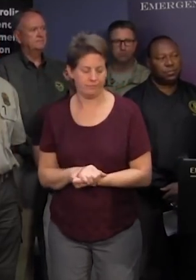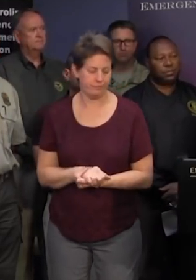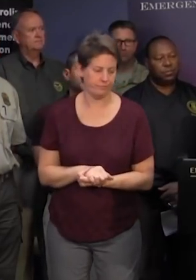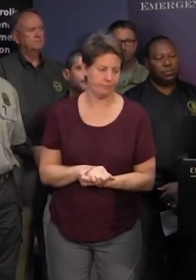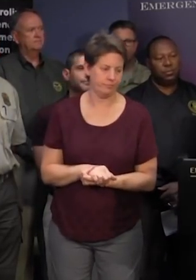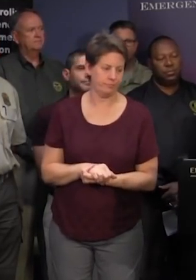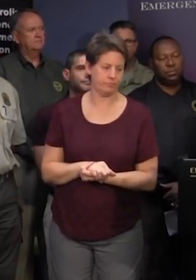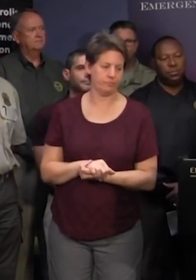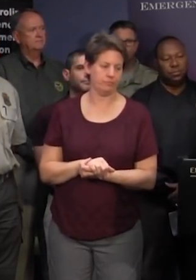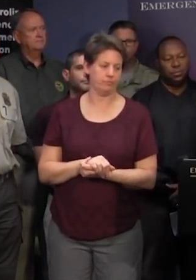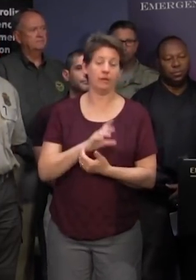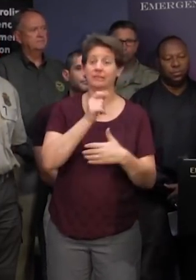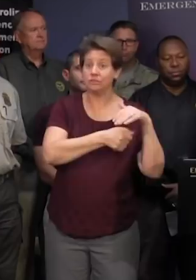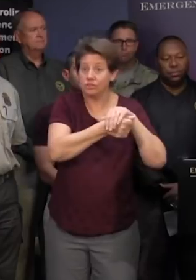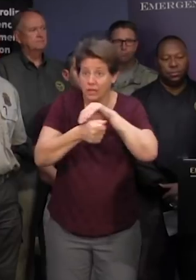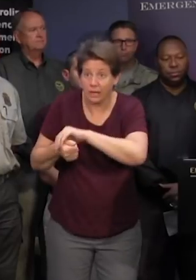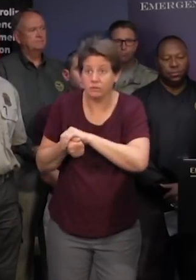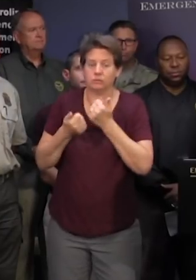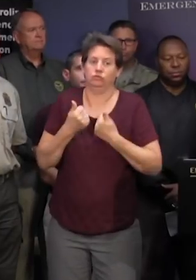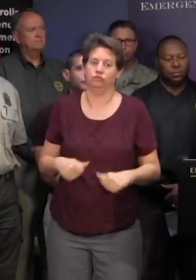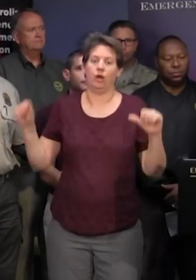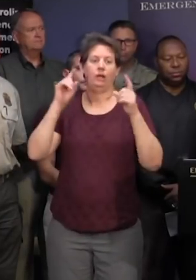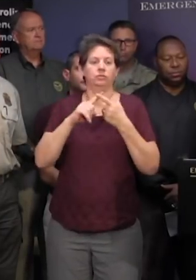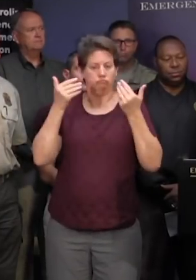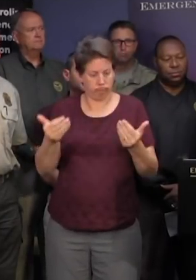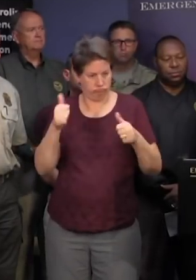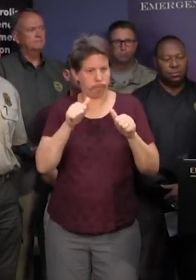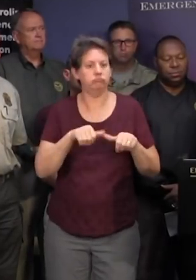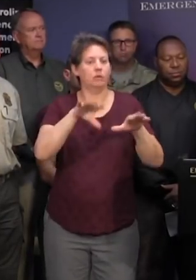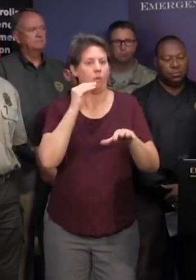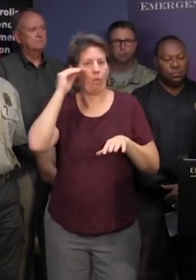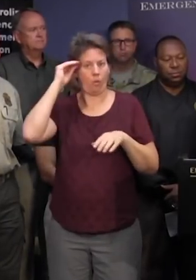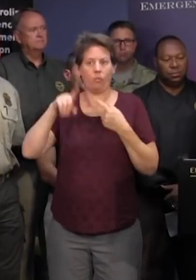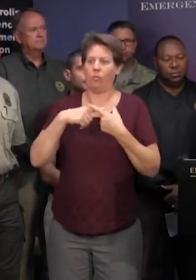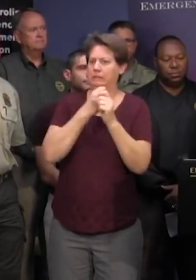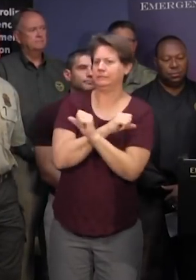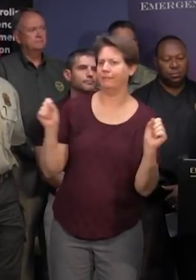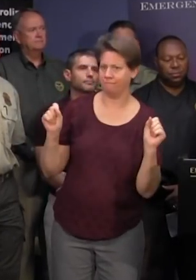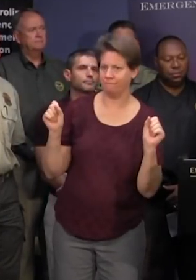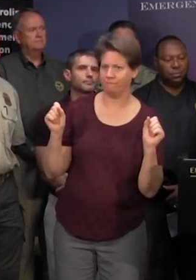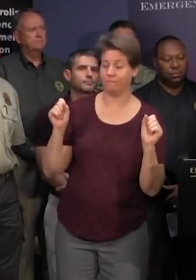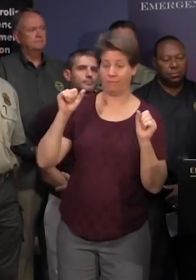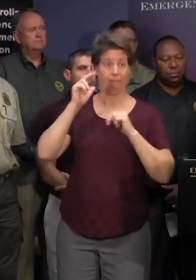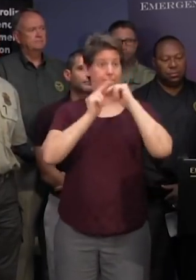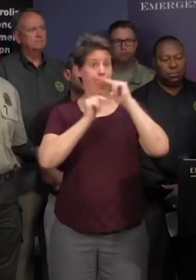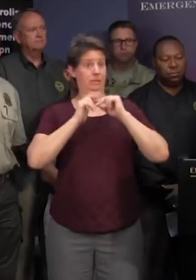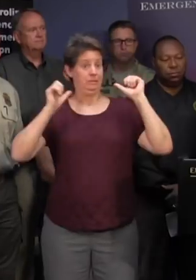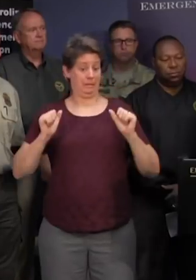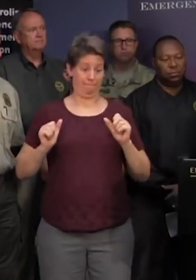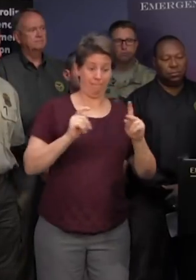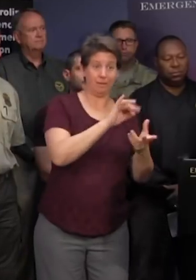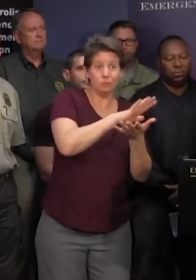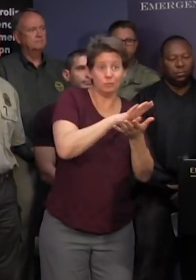get people out of the shelters as it is safe for them to go home so we can return the the buildings back over to the schools